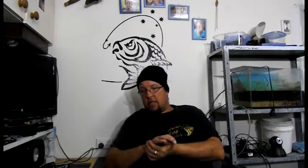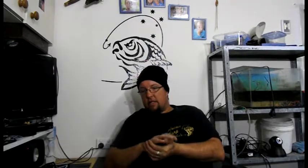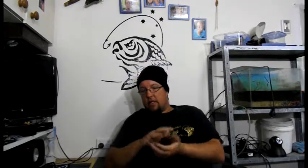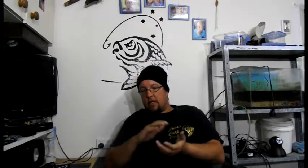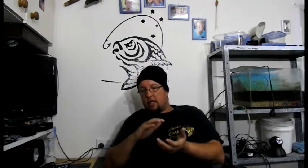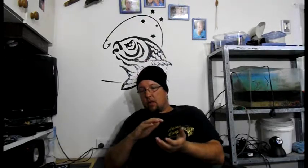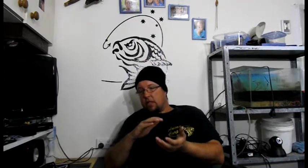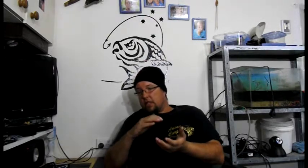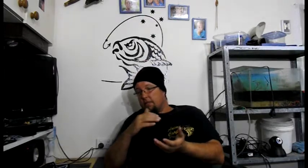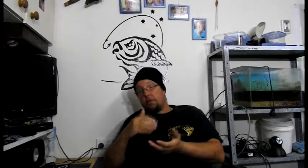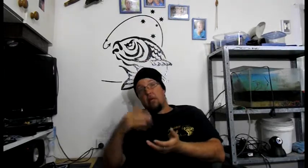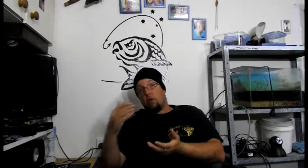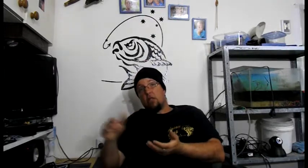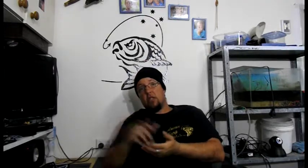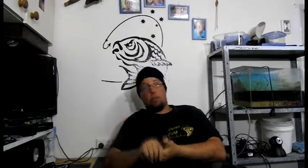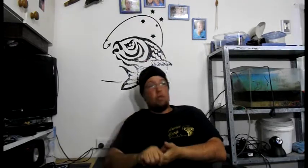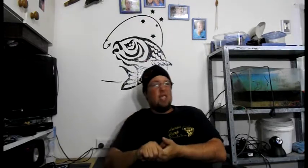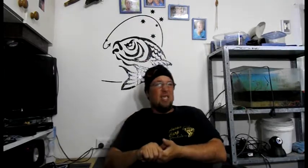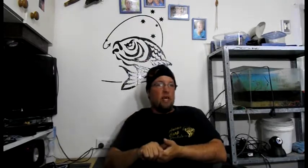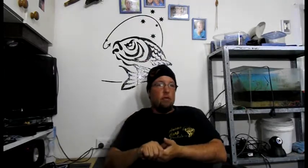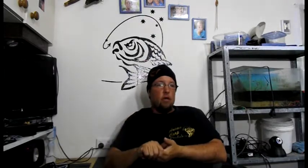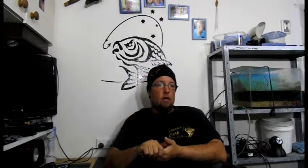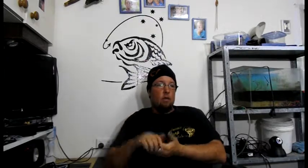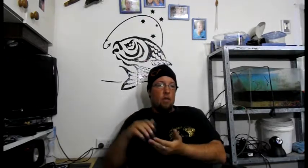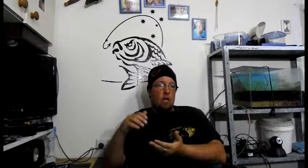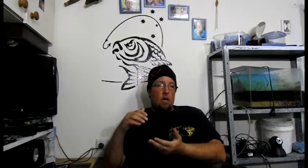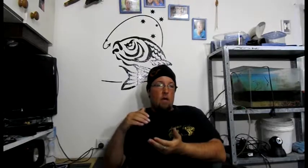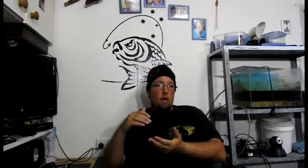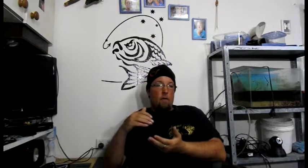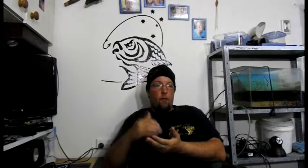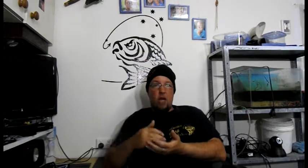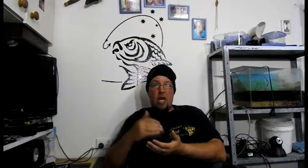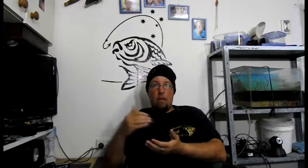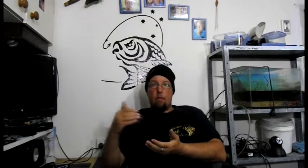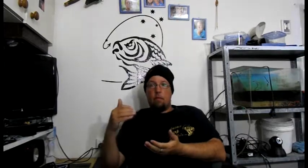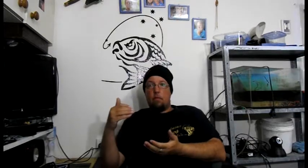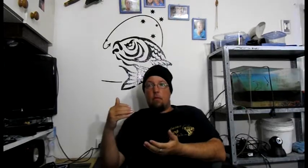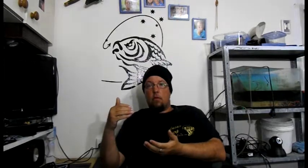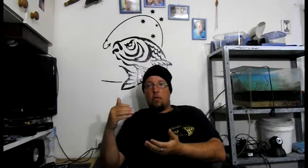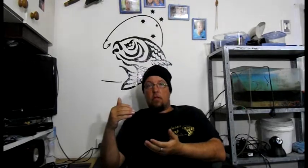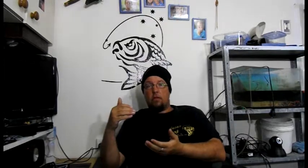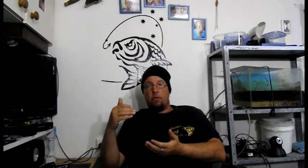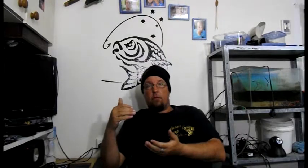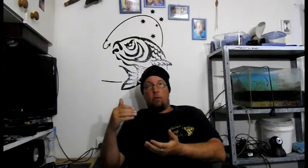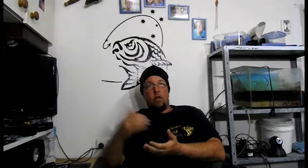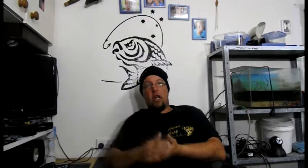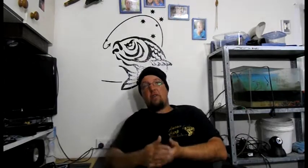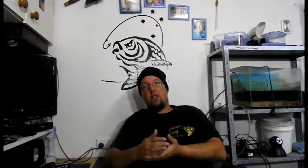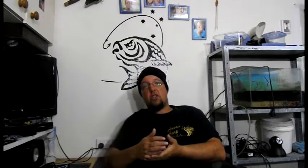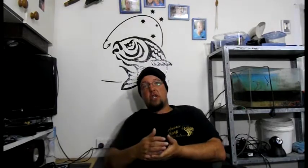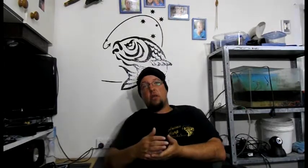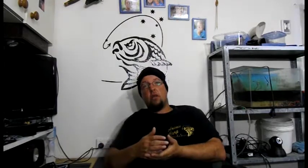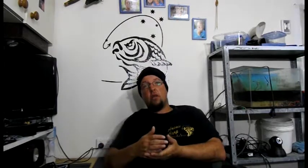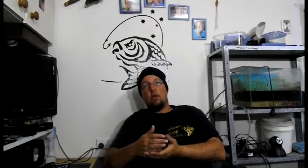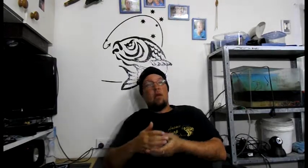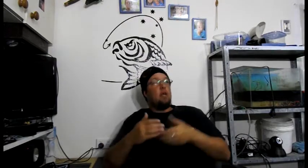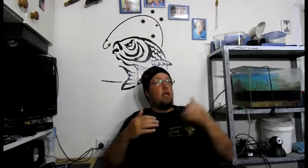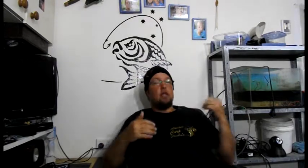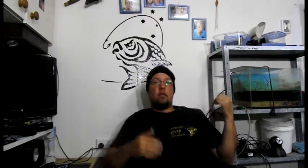of getting his license. But he works as a brickies laborer. For him to want to go fishing, it's